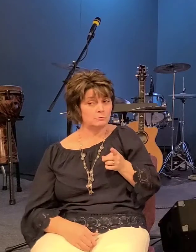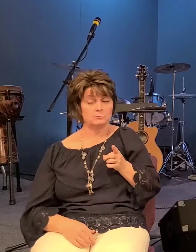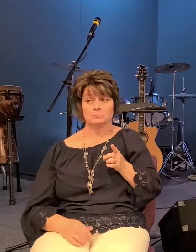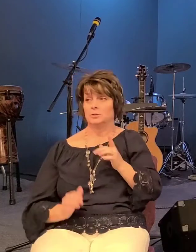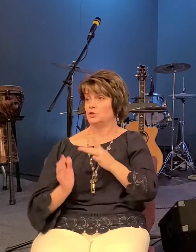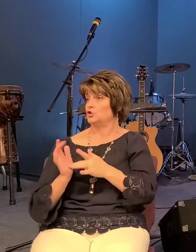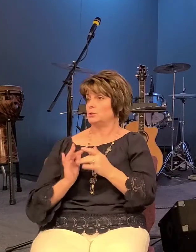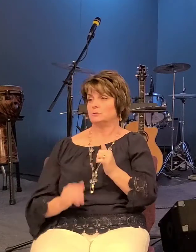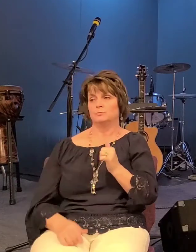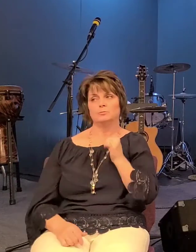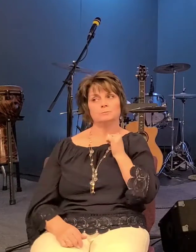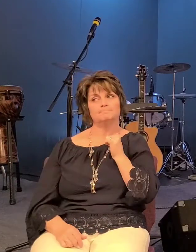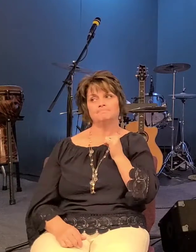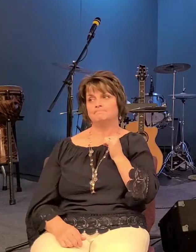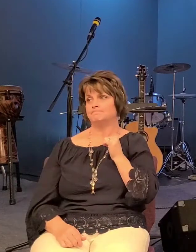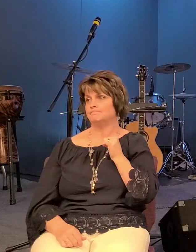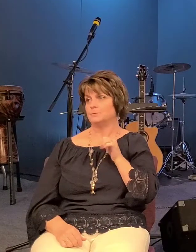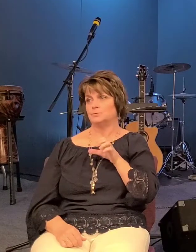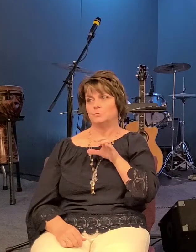do it yeah